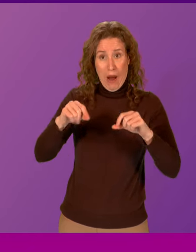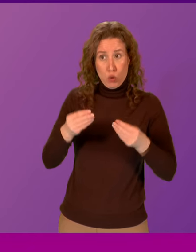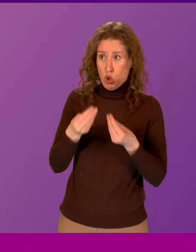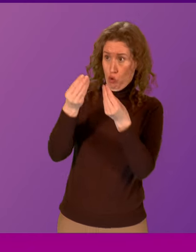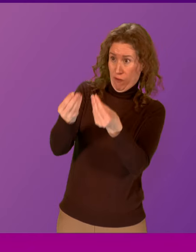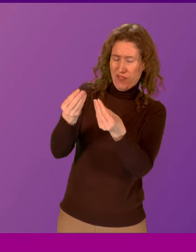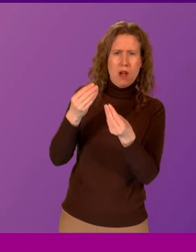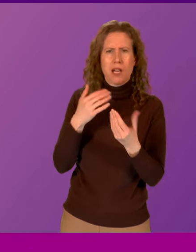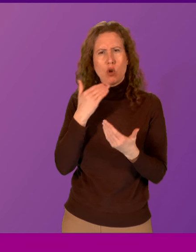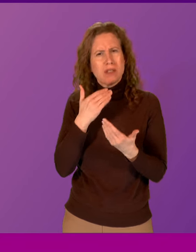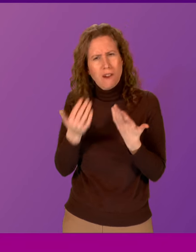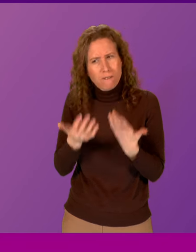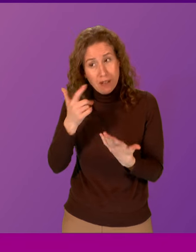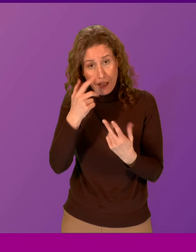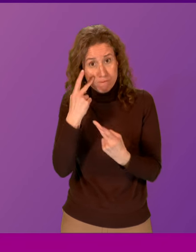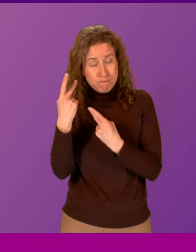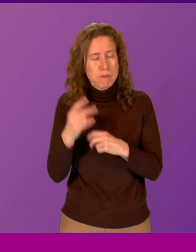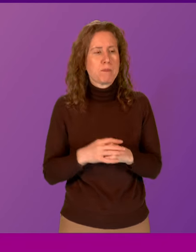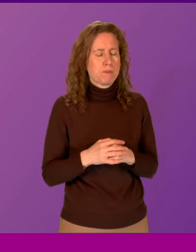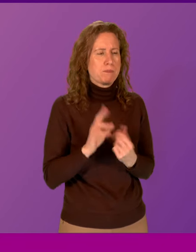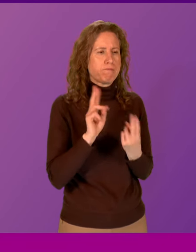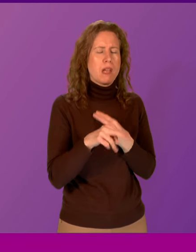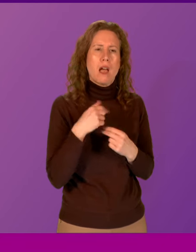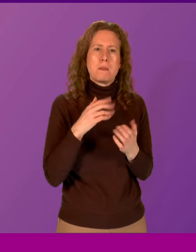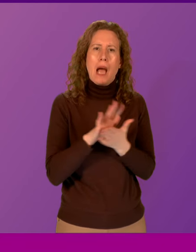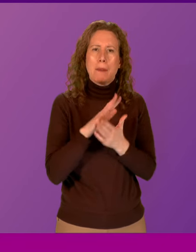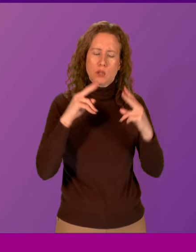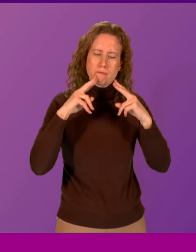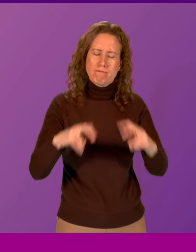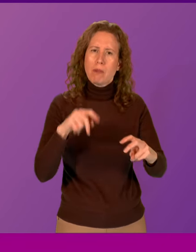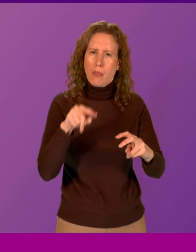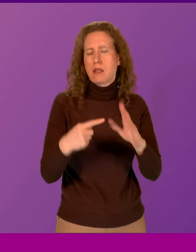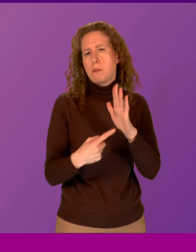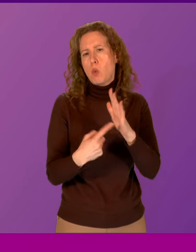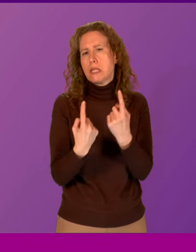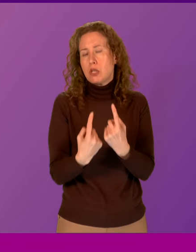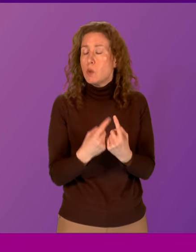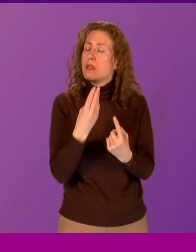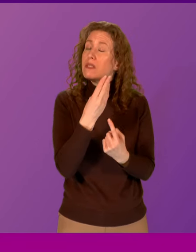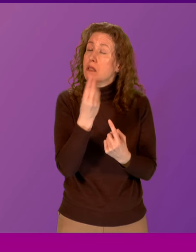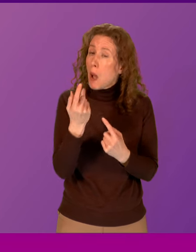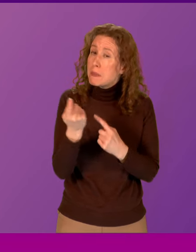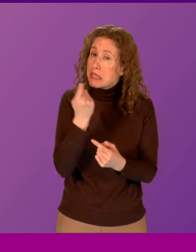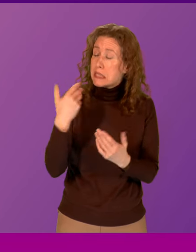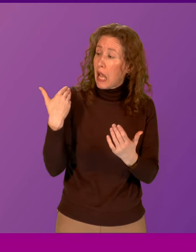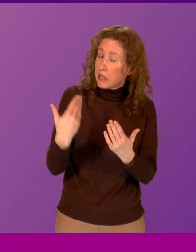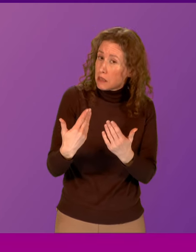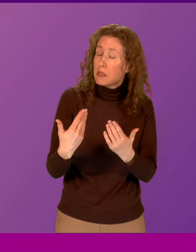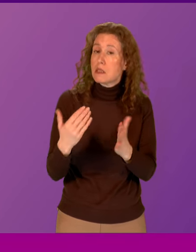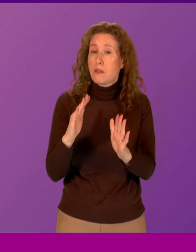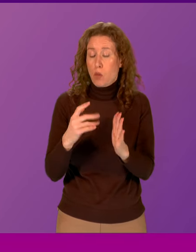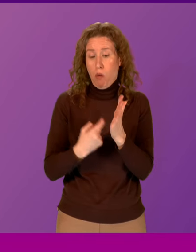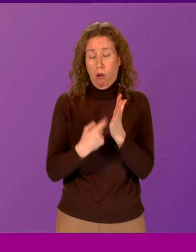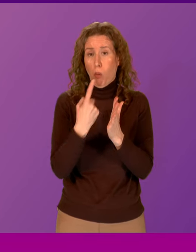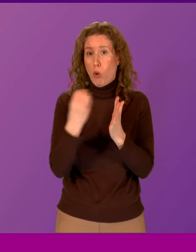First Minister. I'm happy to look at the important issue that Beatrice Wishart does raise. We have had some success when it comes to our